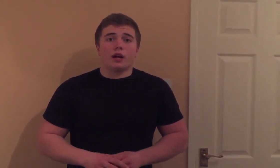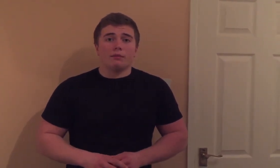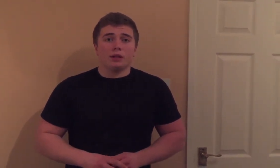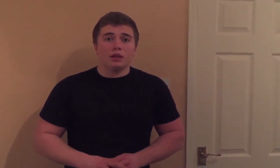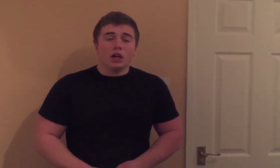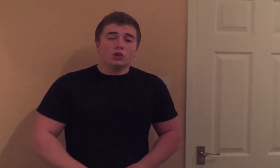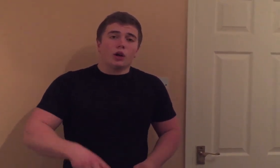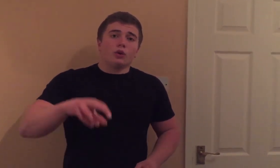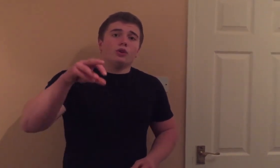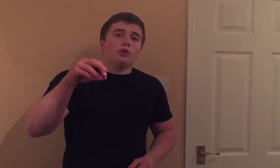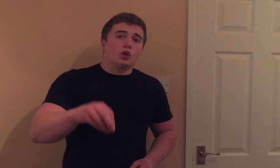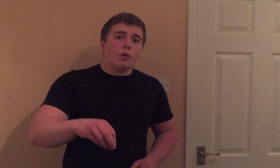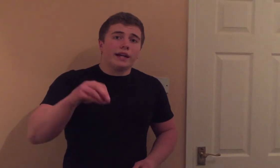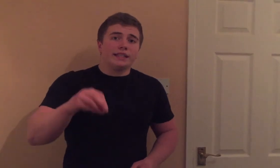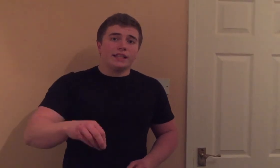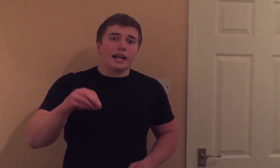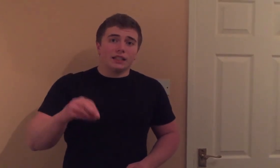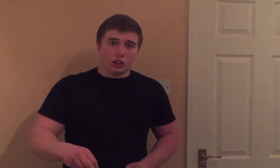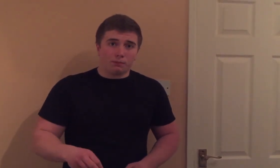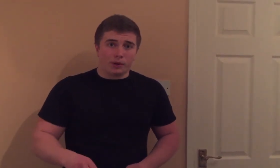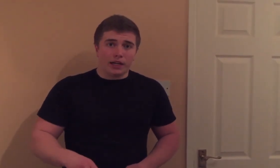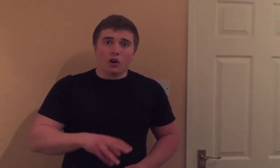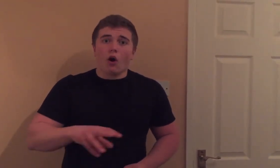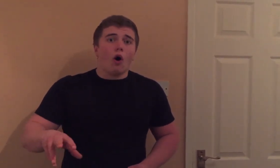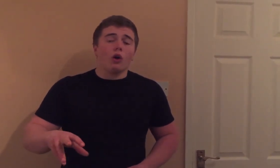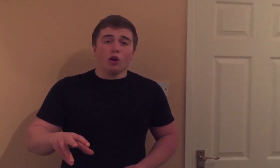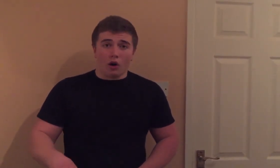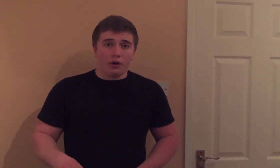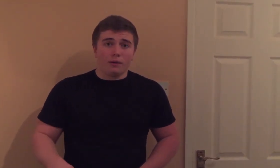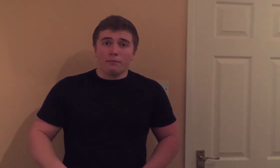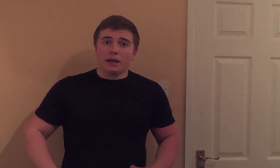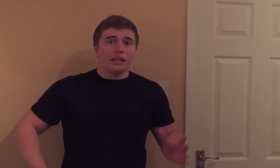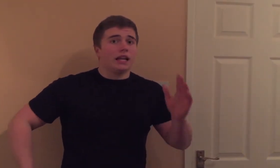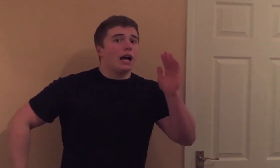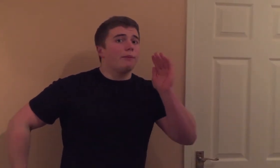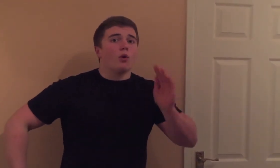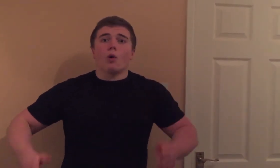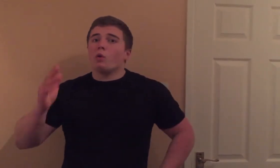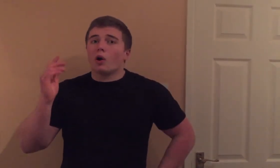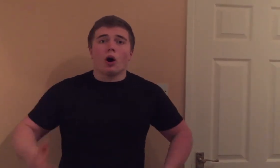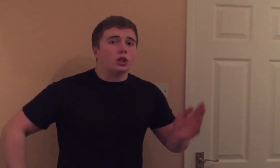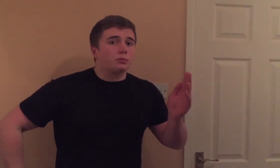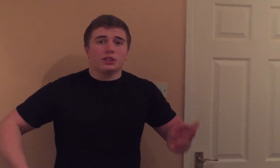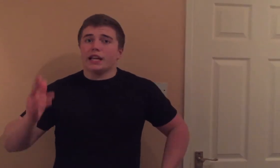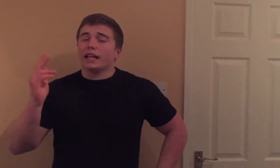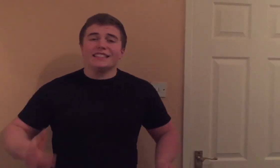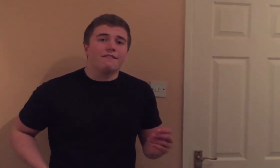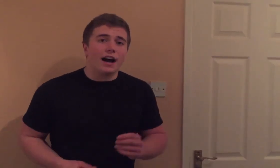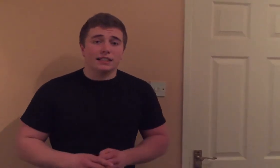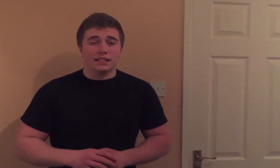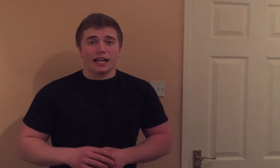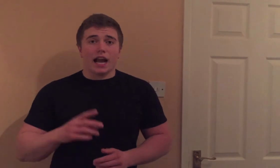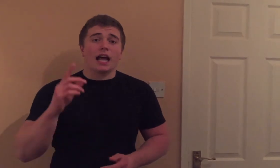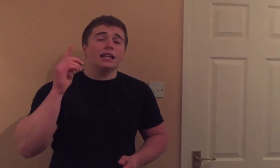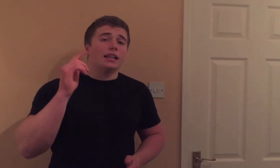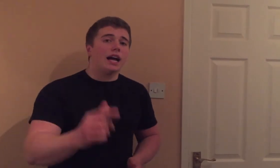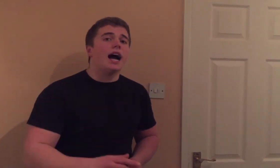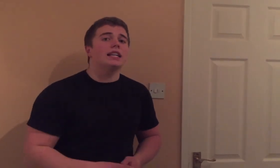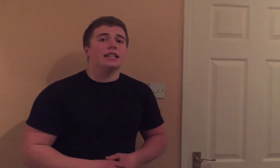treadmill. So I'm going to do a 20-second sprint all out, meaning that I'm going 100% as fast as I can at the highest